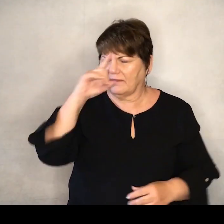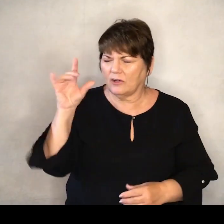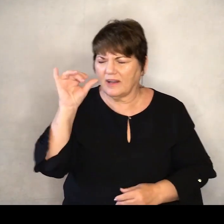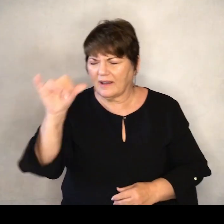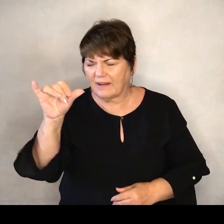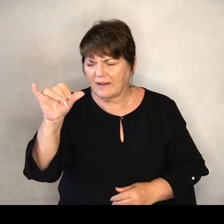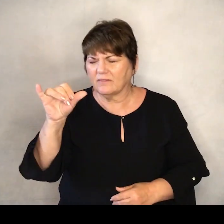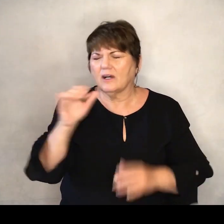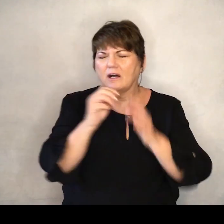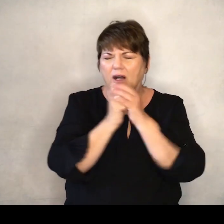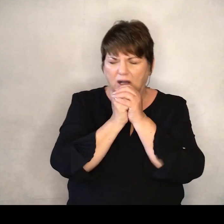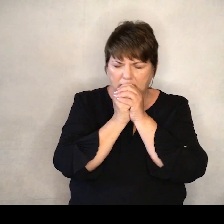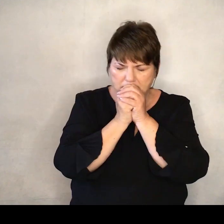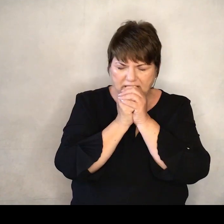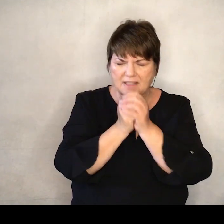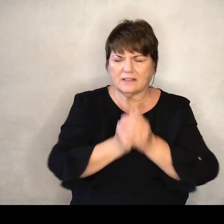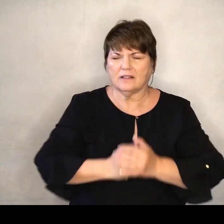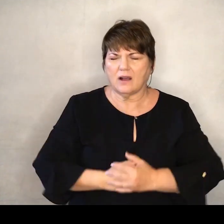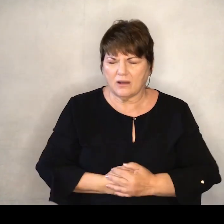Amen